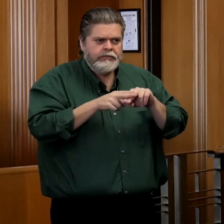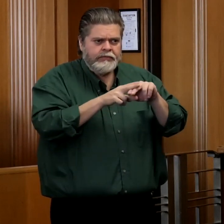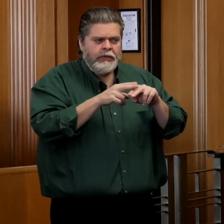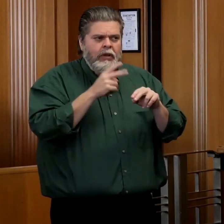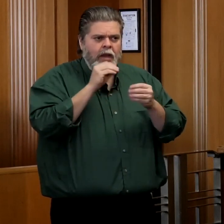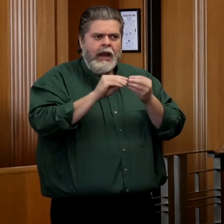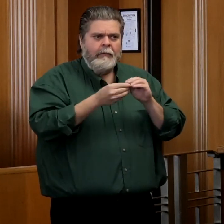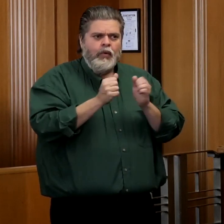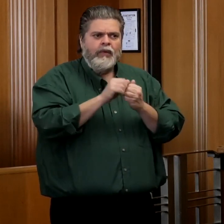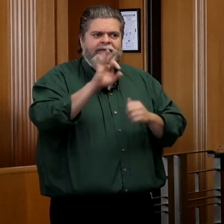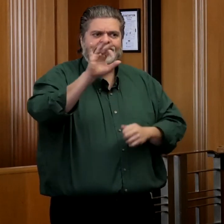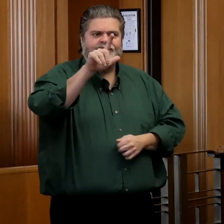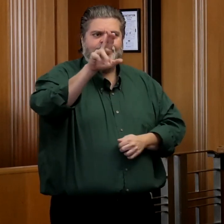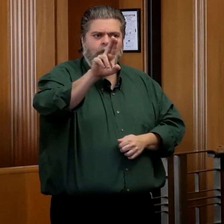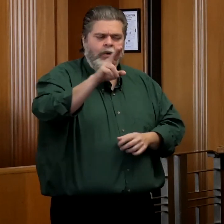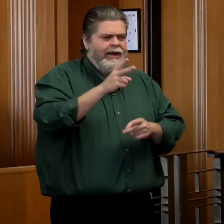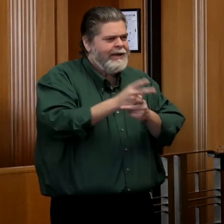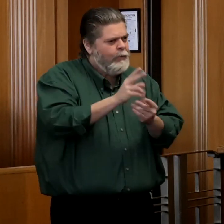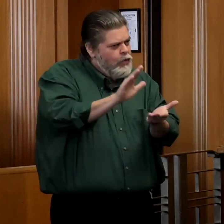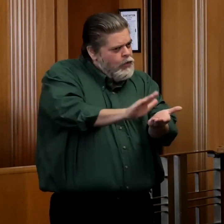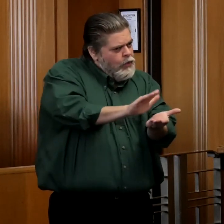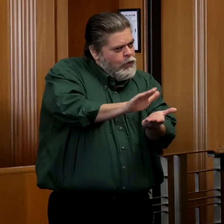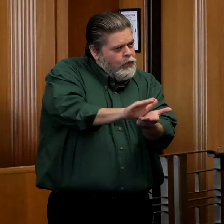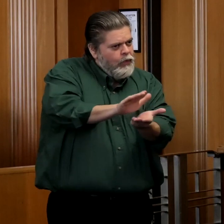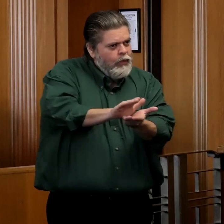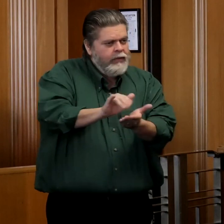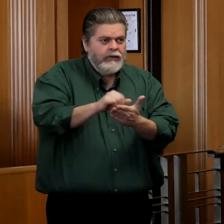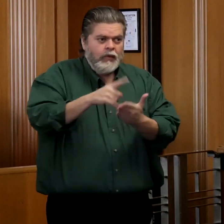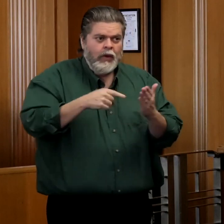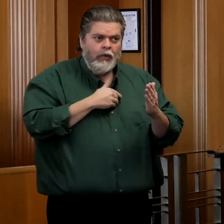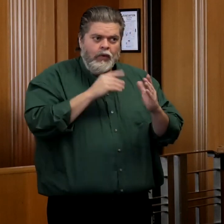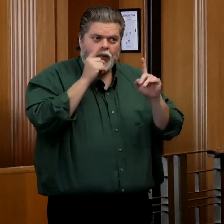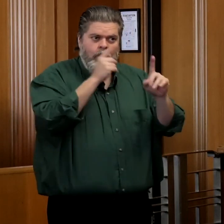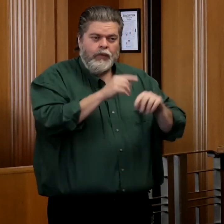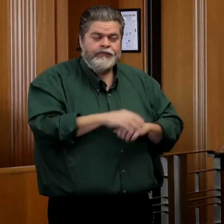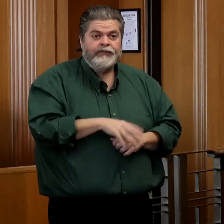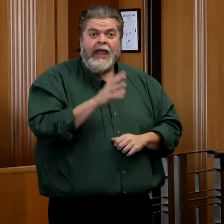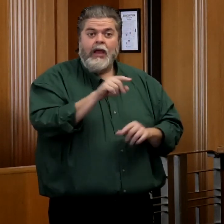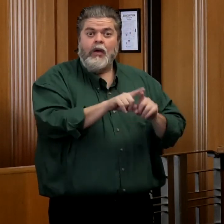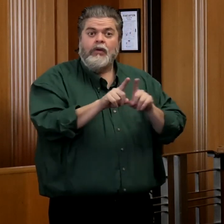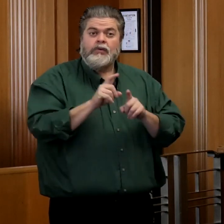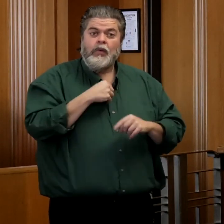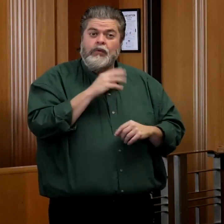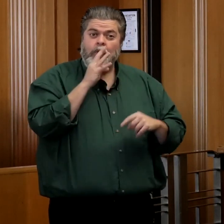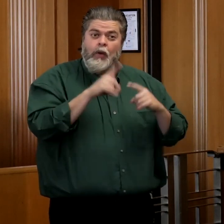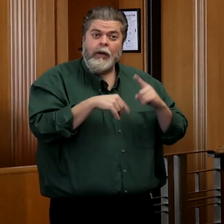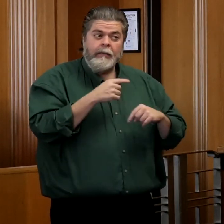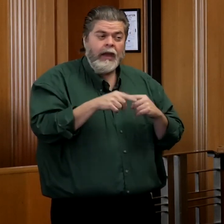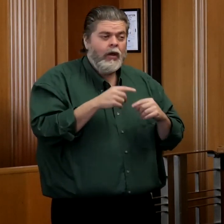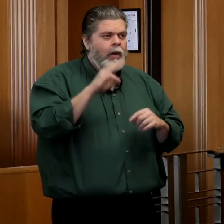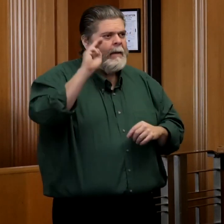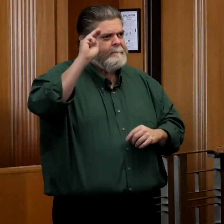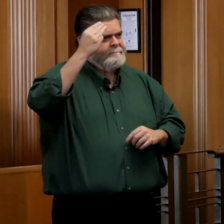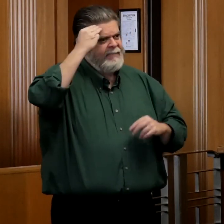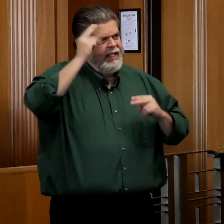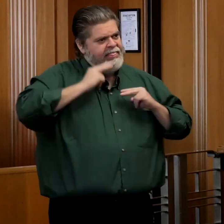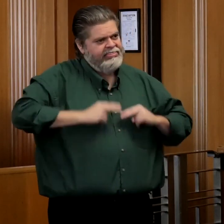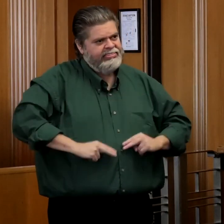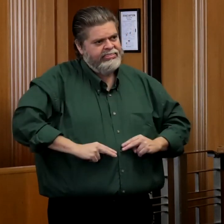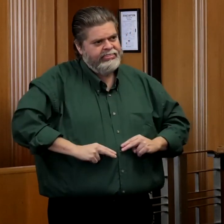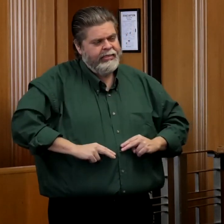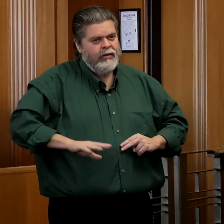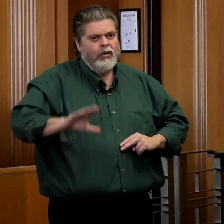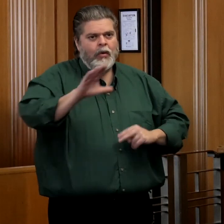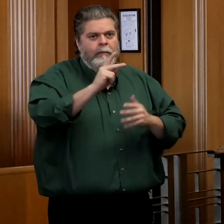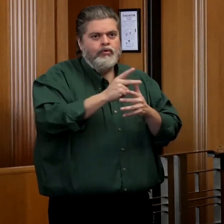right now, and would really like to keep it that way. Also, really have talked before about addressing mental health needs, addressing